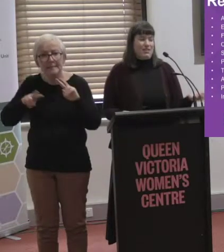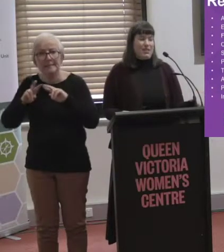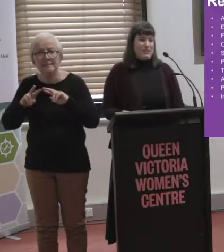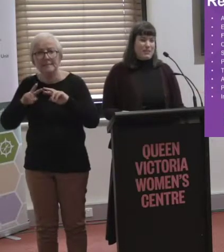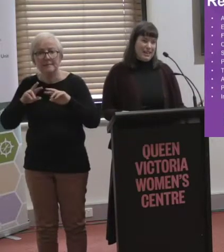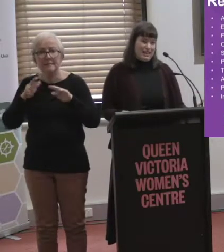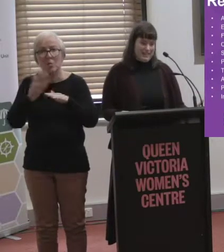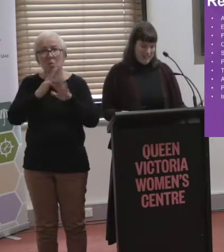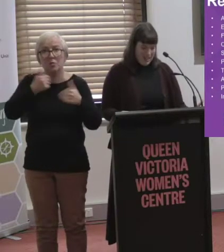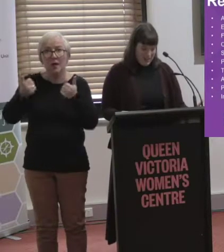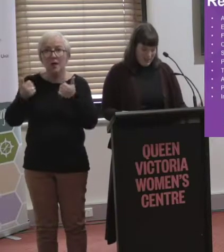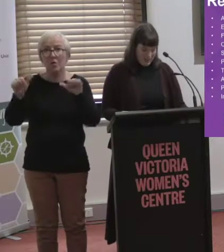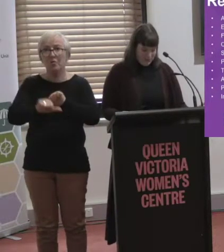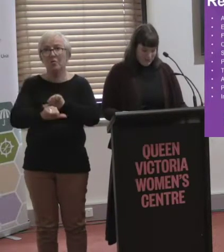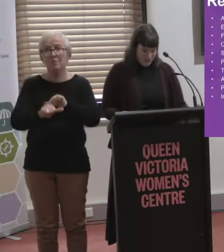the transport standards?